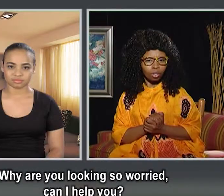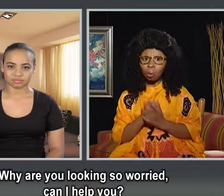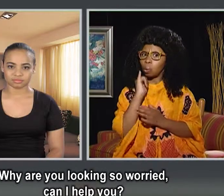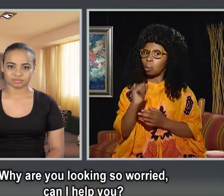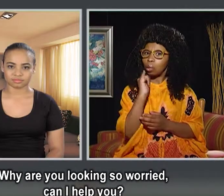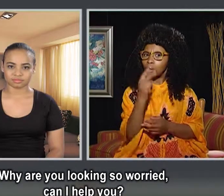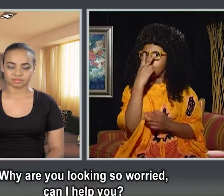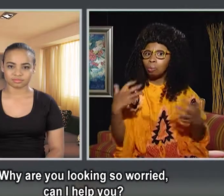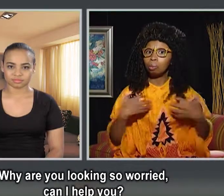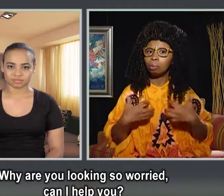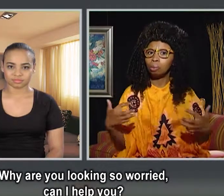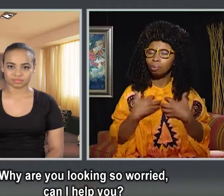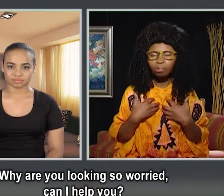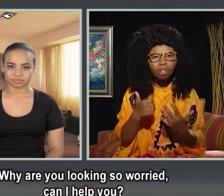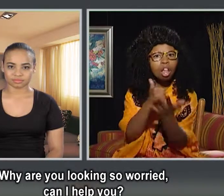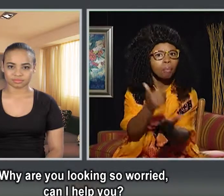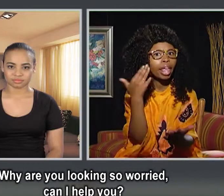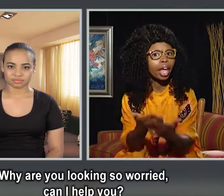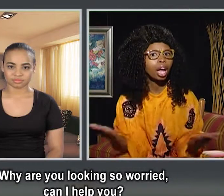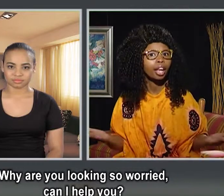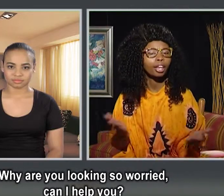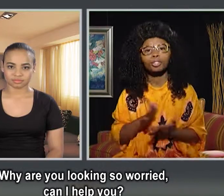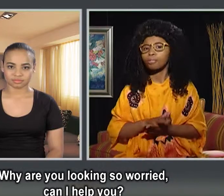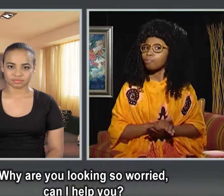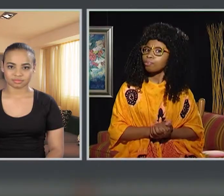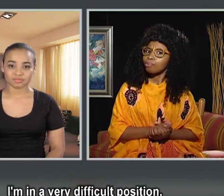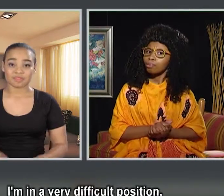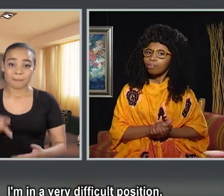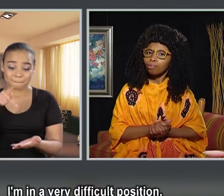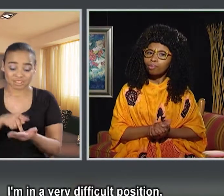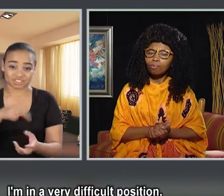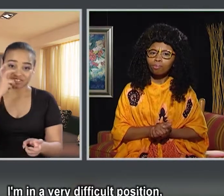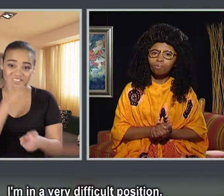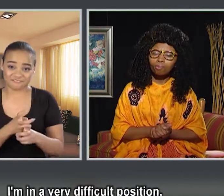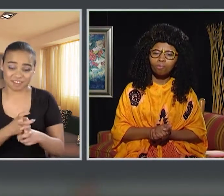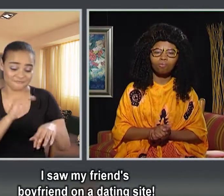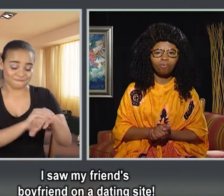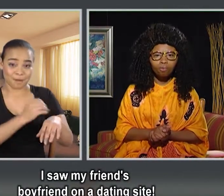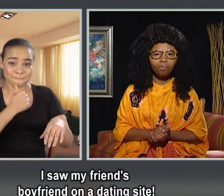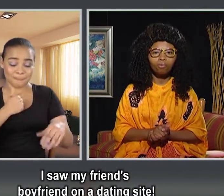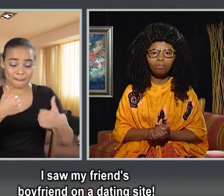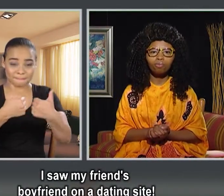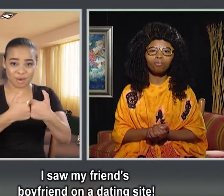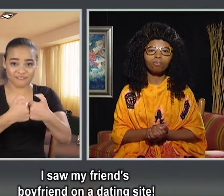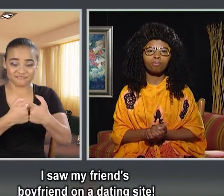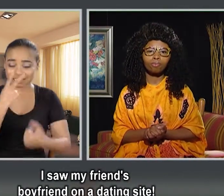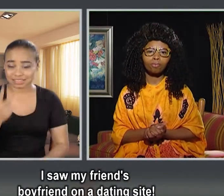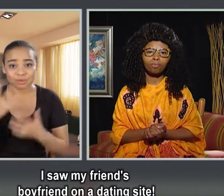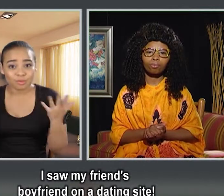Why are you looking so worried? Can I help you? I'm in a very difficult position. I saw my friend's boyfriend on a dating